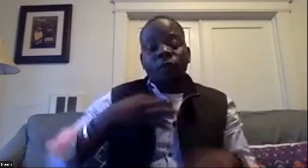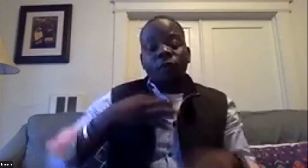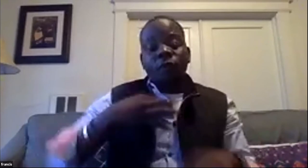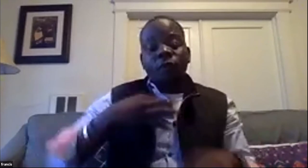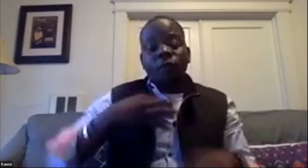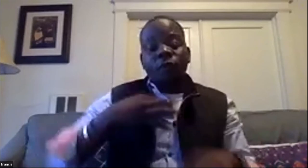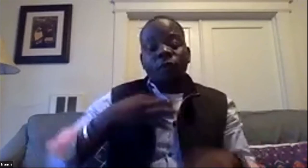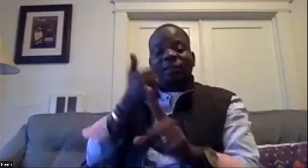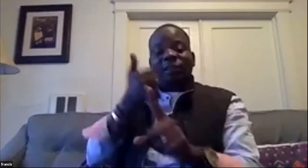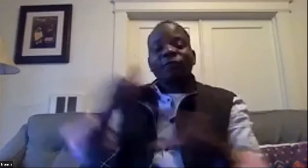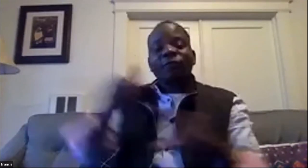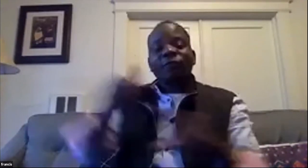so also